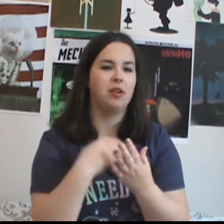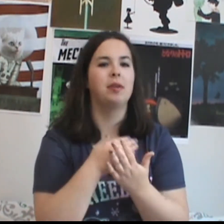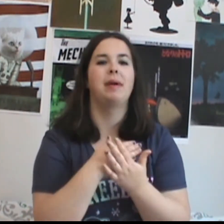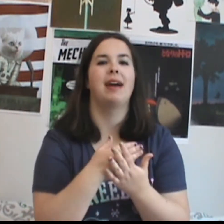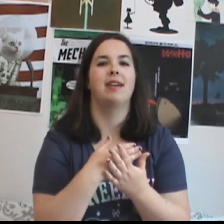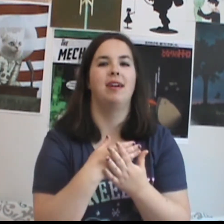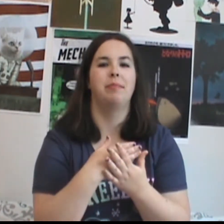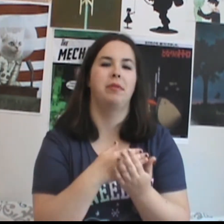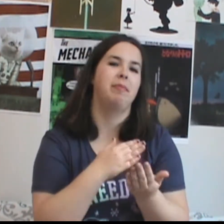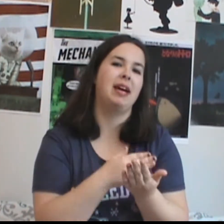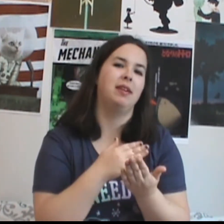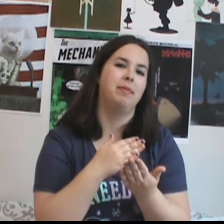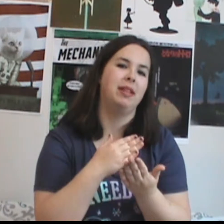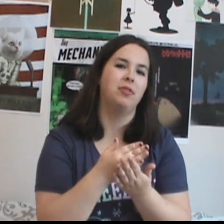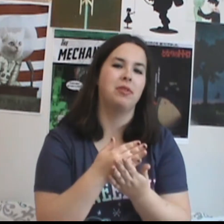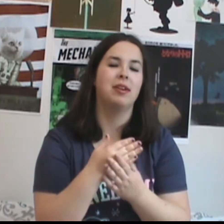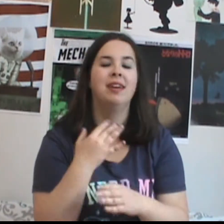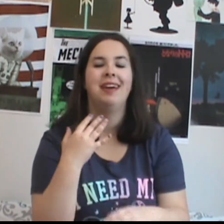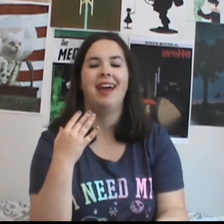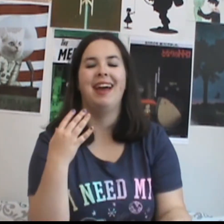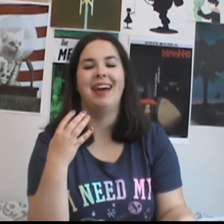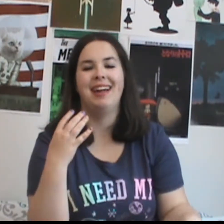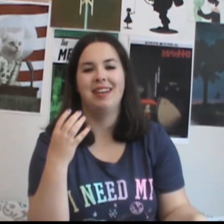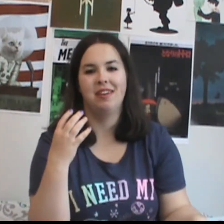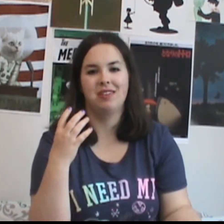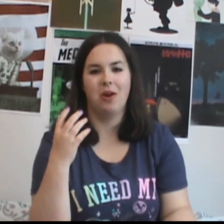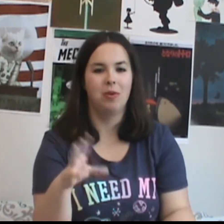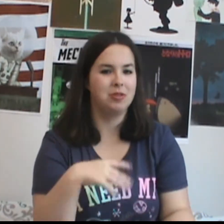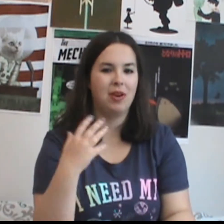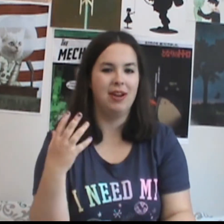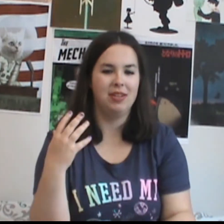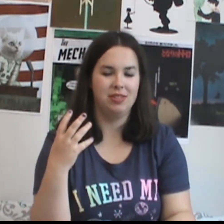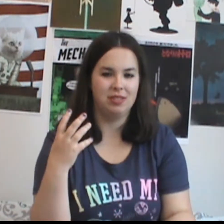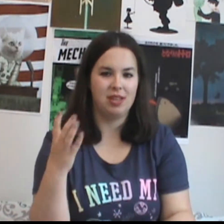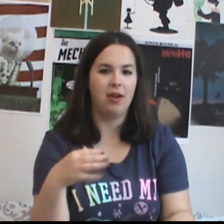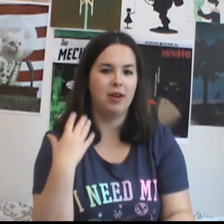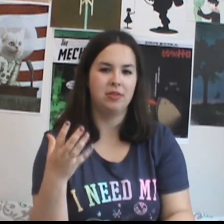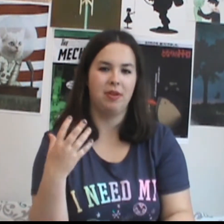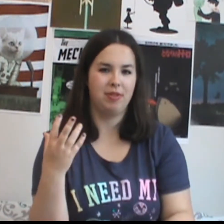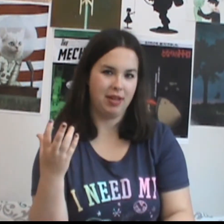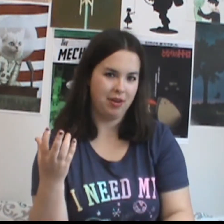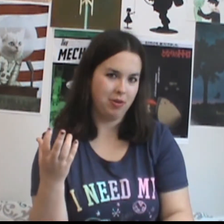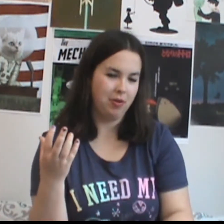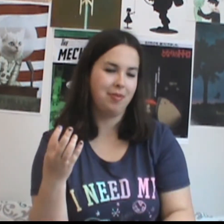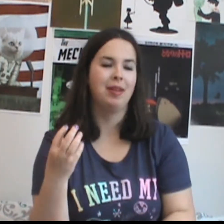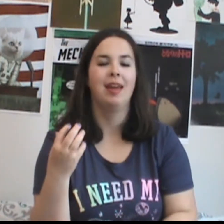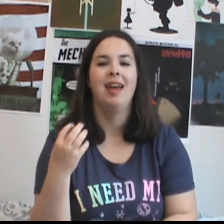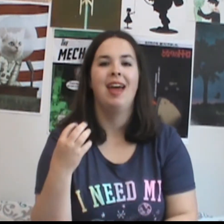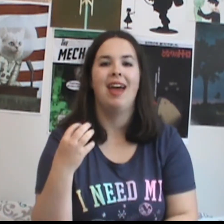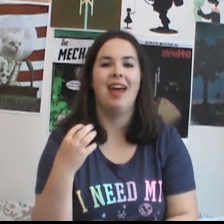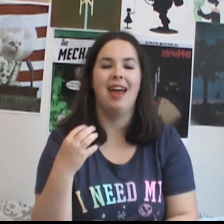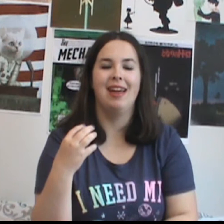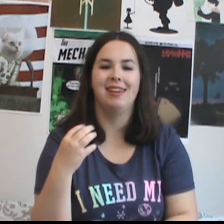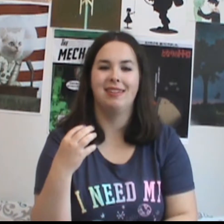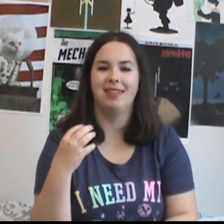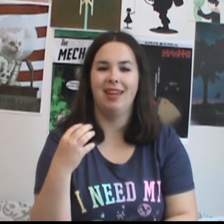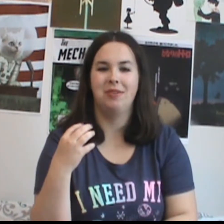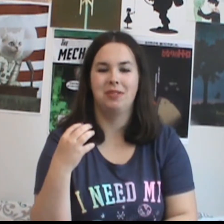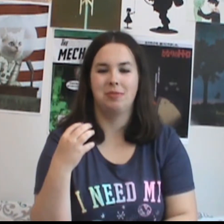turn her back on both Magnum and Luthor and go and try and scout out and do everything on her own. And that was just